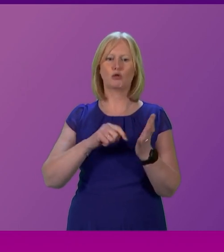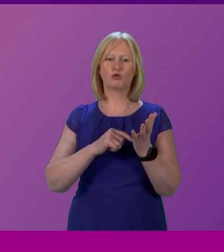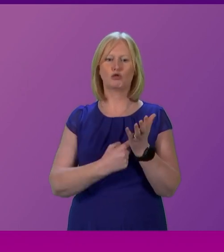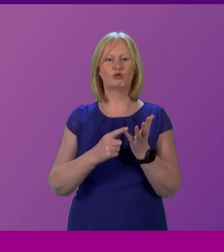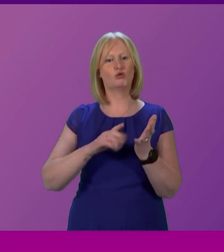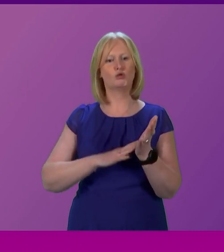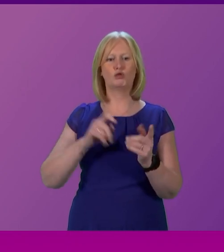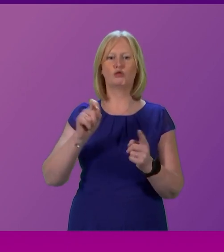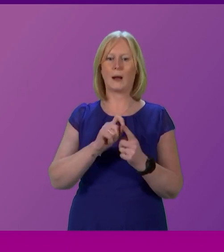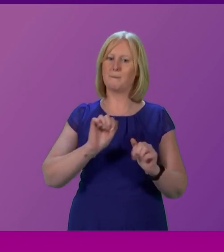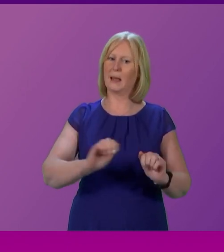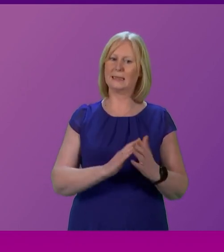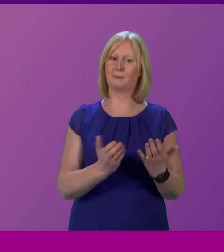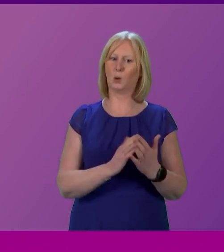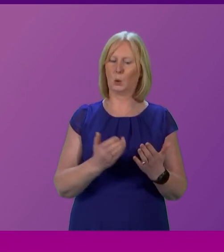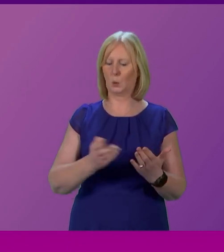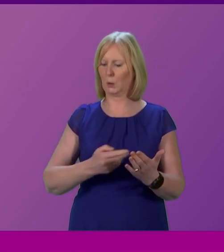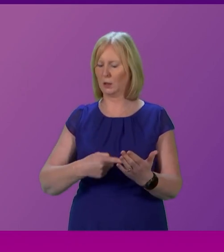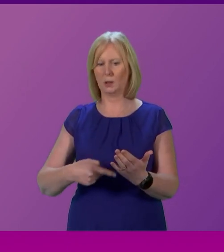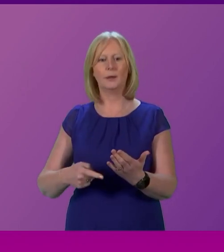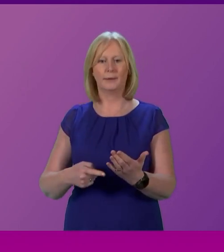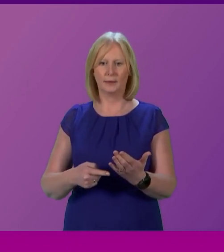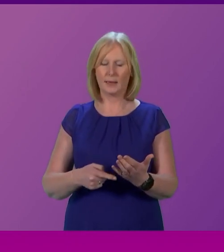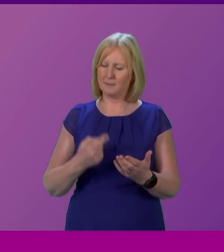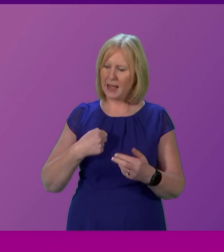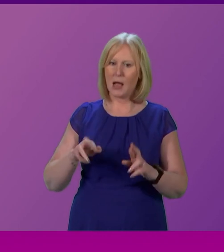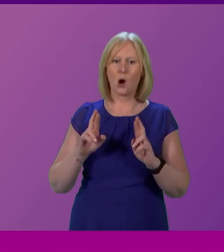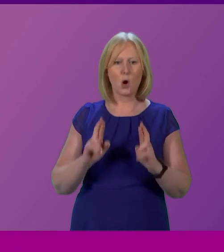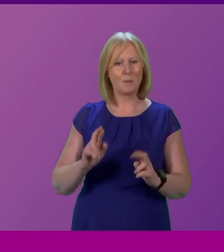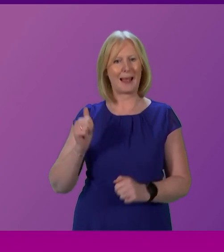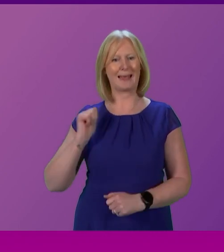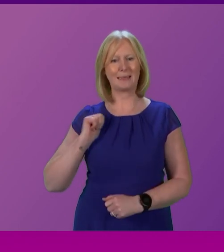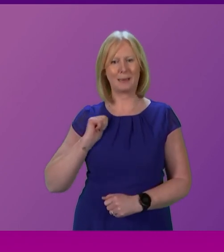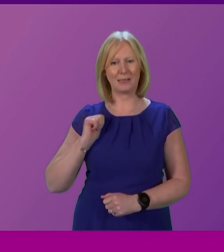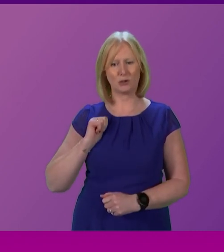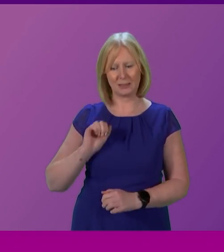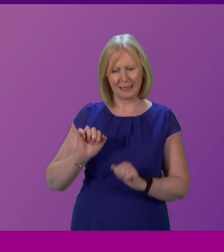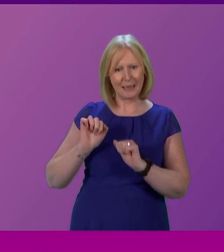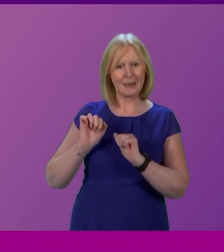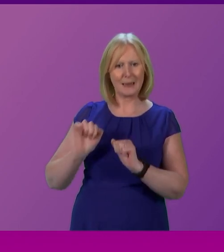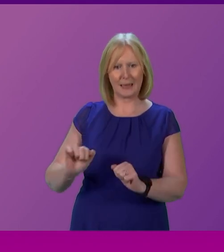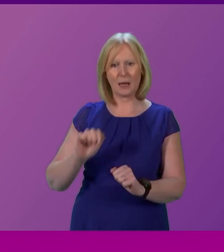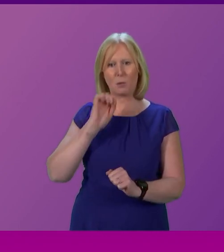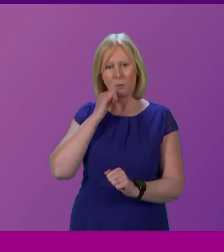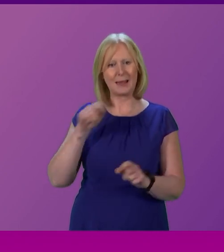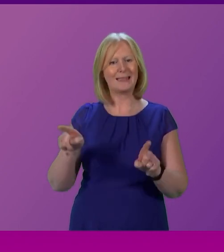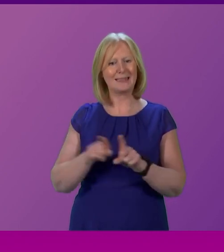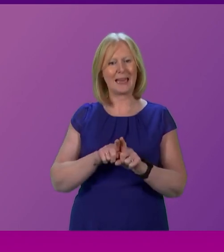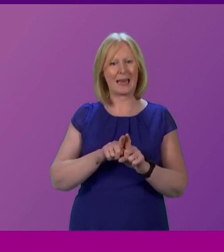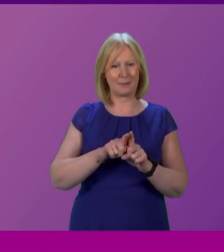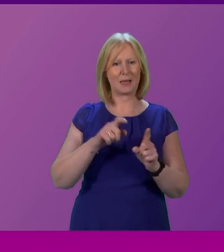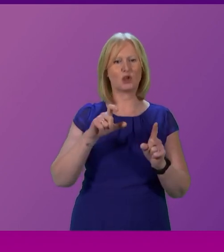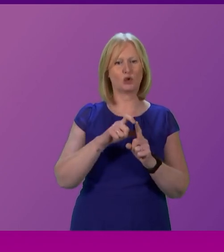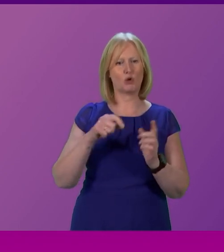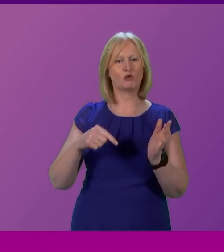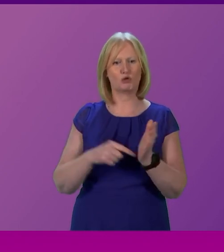identity nationalists the world over. It is my hope and my expectation that their movement will suffer the same fate as his. Deputy